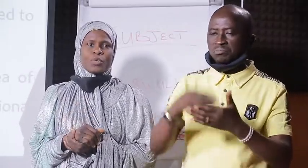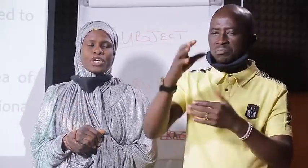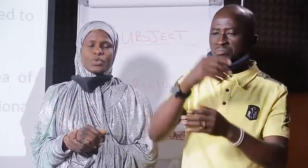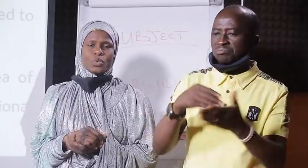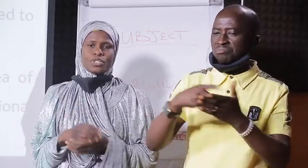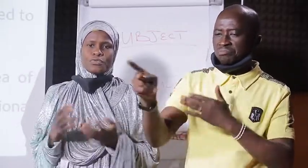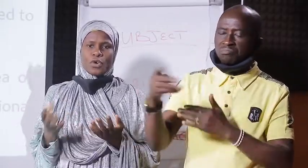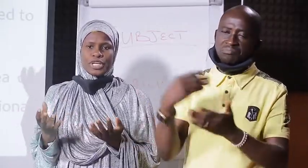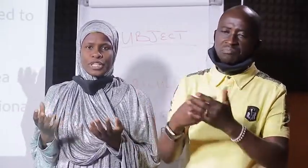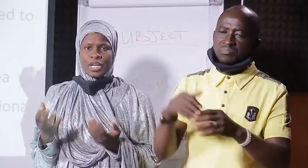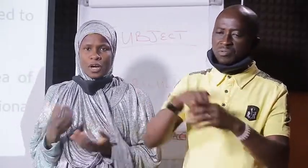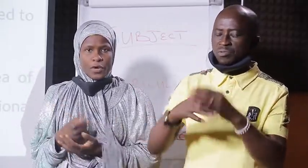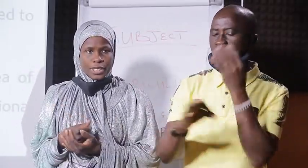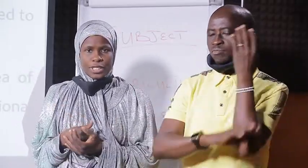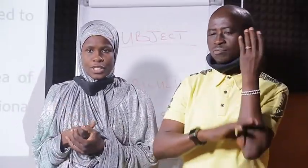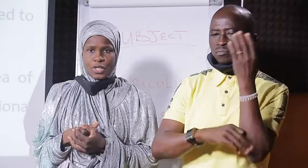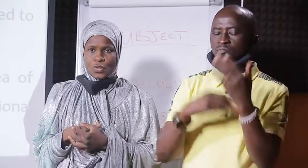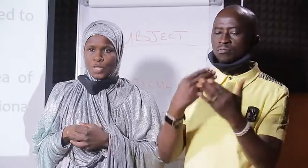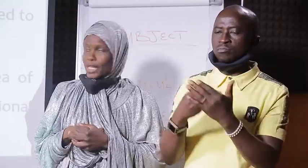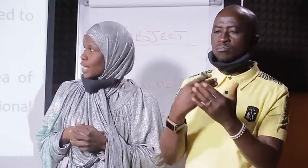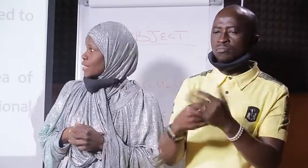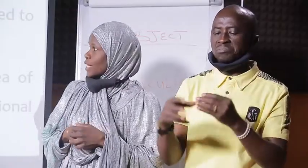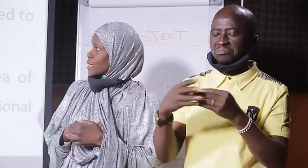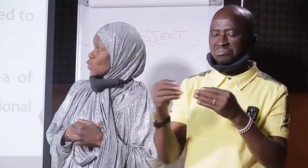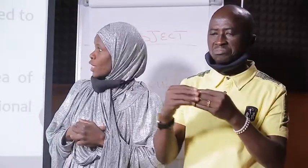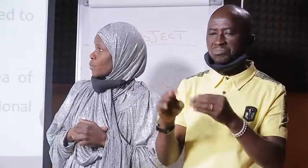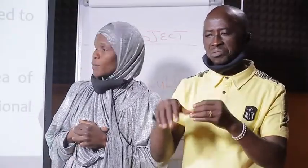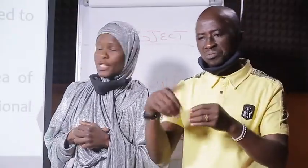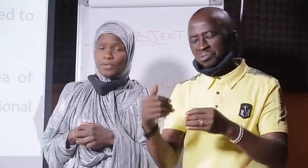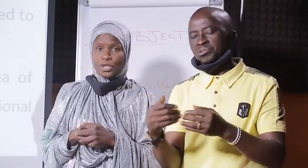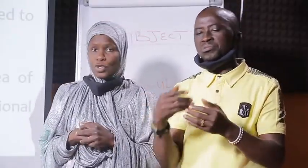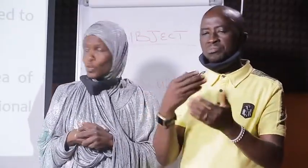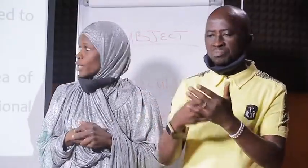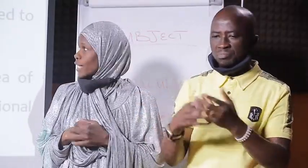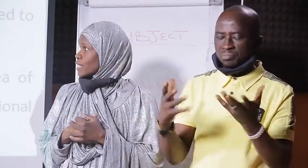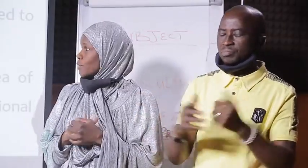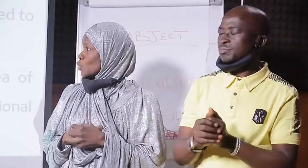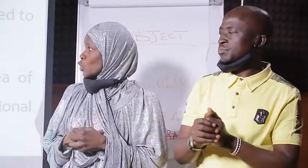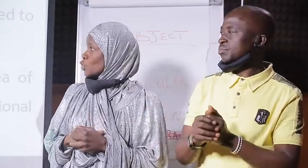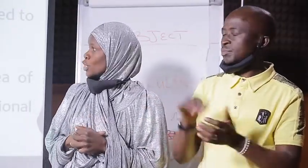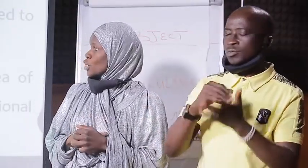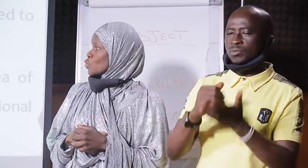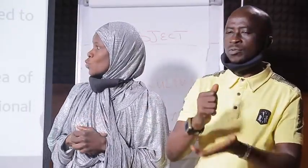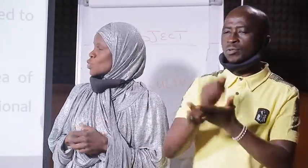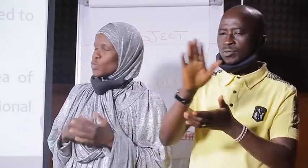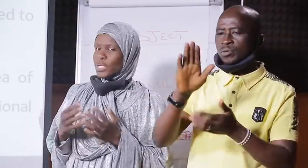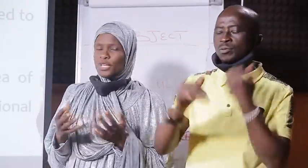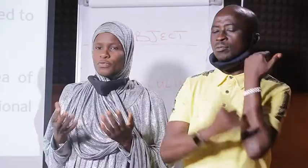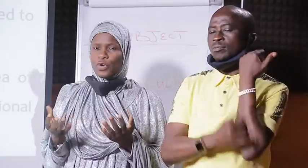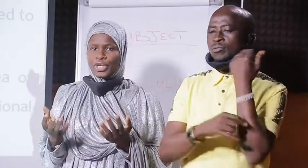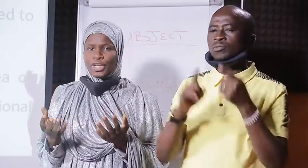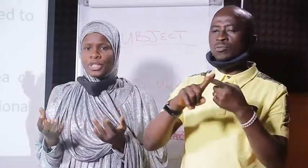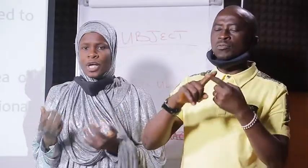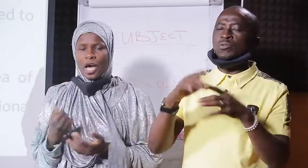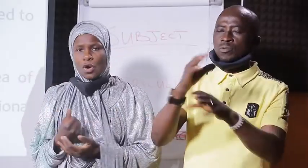and pay their money in what in foreign currency so that has assist or help in a very long way it has helped the country to what to